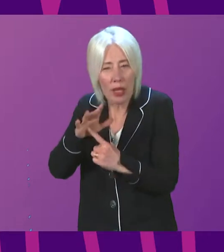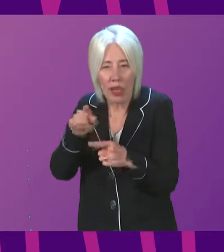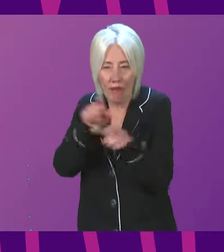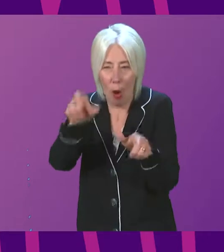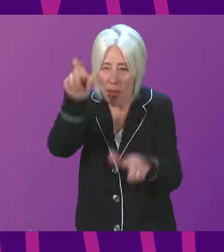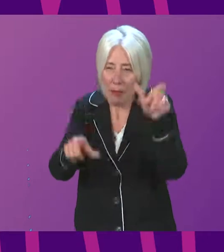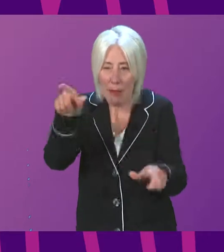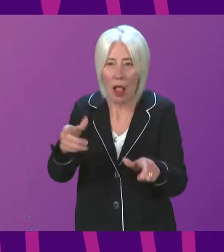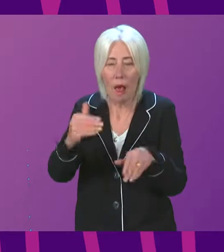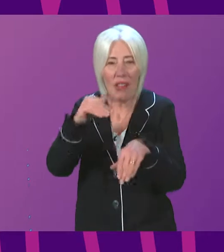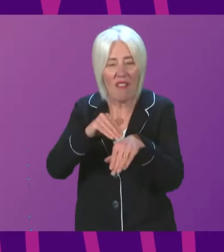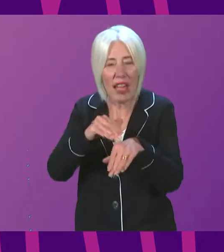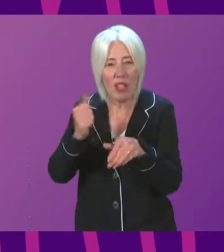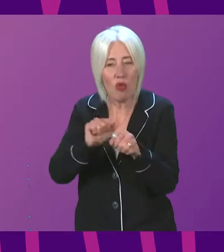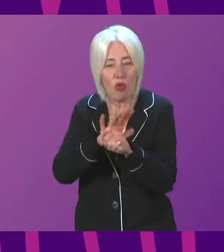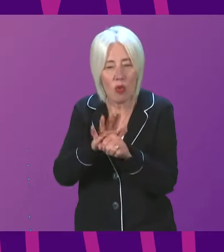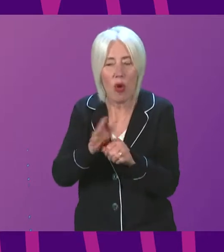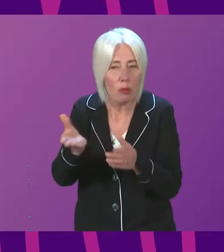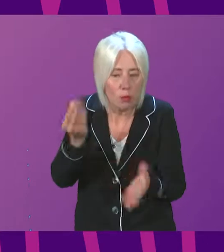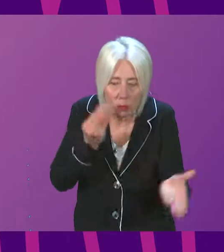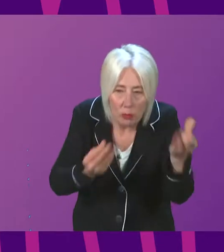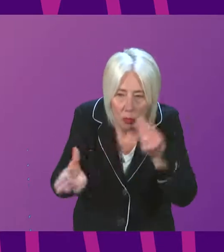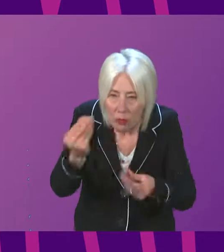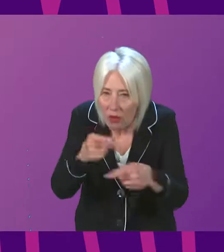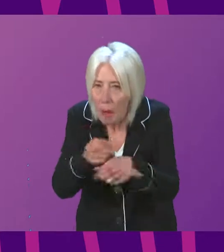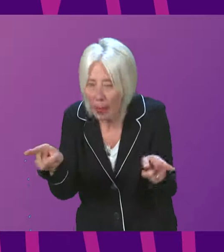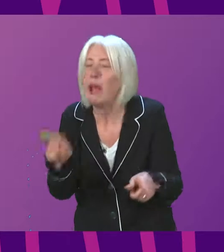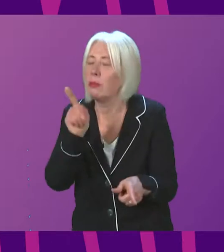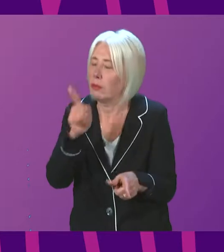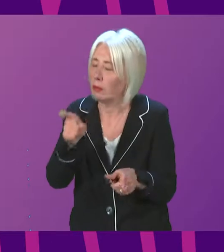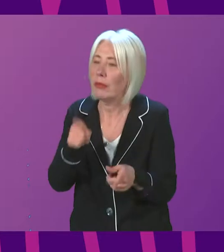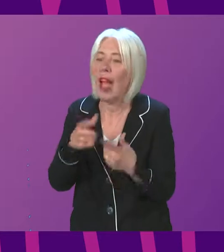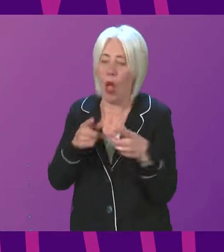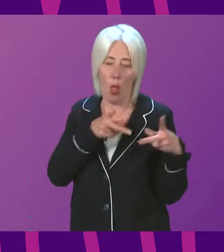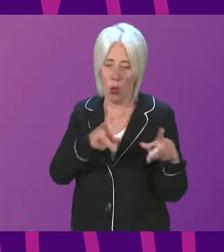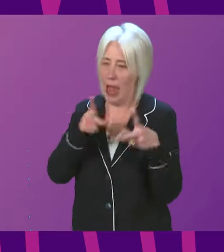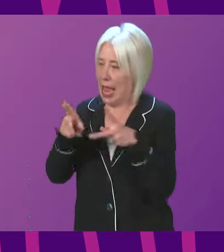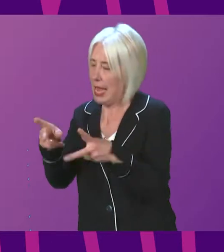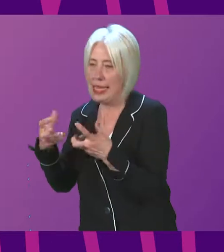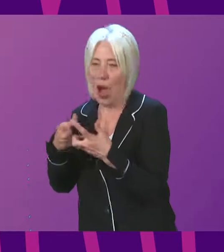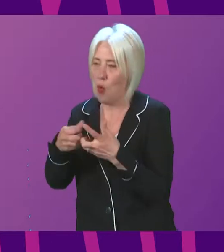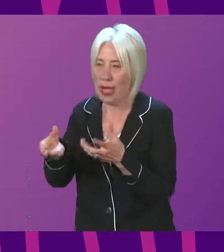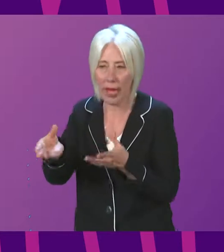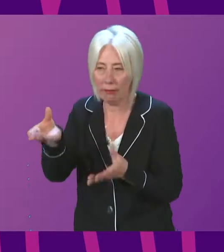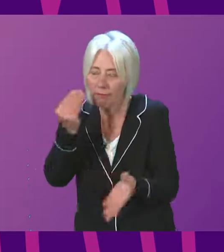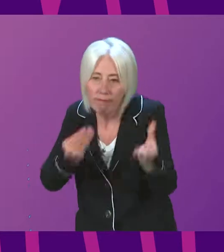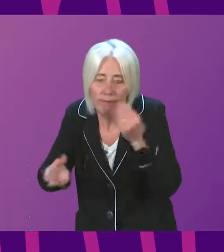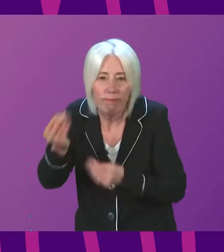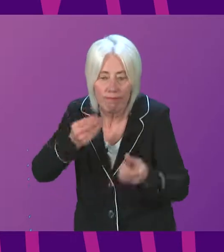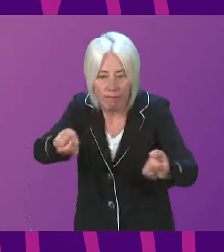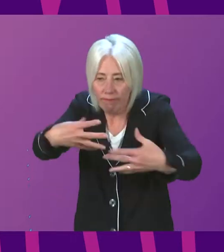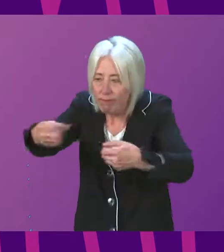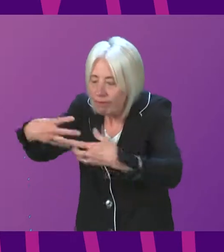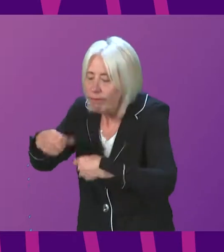of those who have been affected. I think the mechanisms that she is developing for that to be the case, I hope,